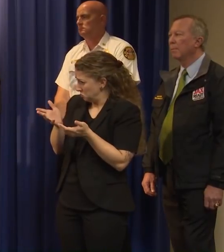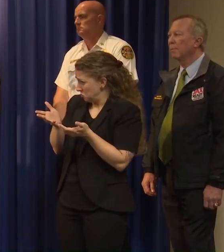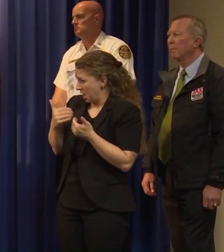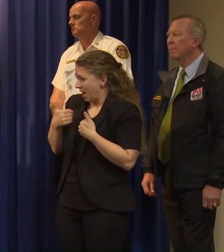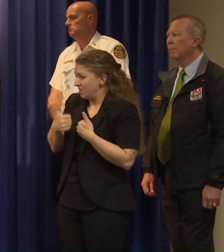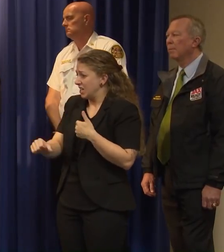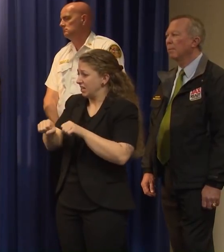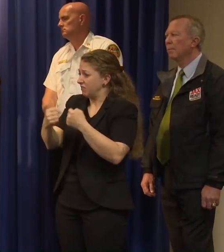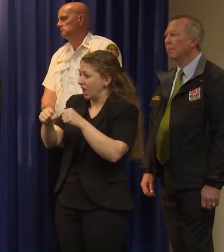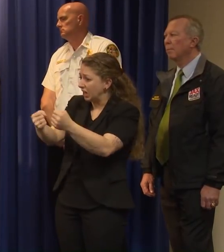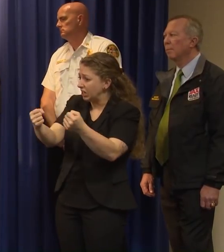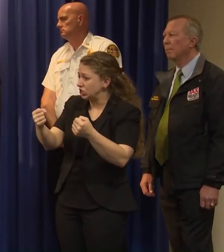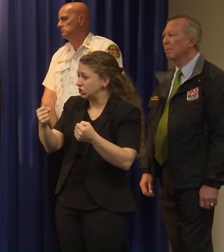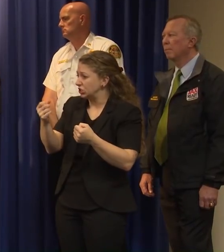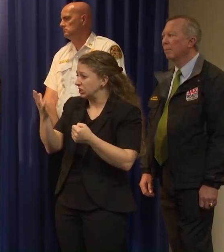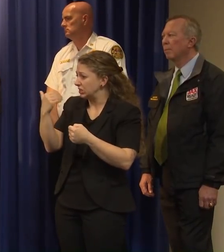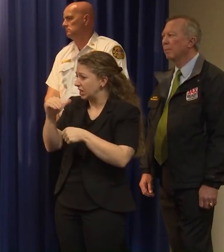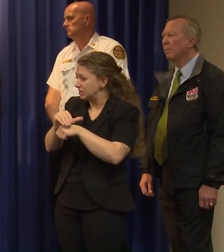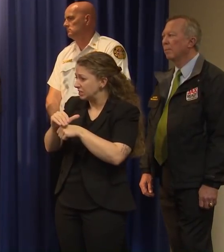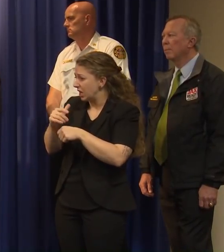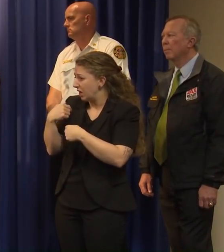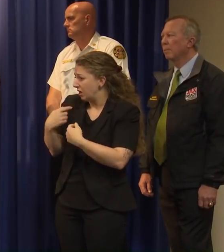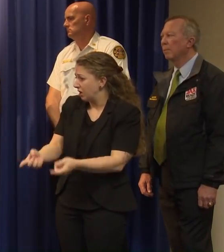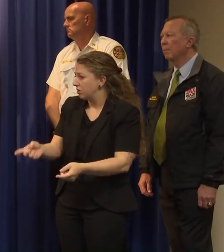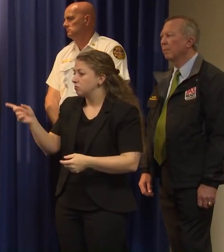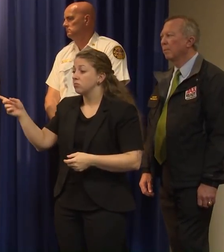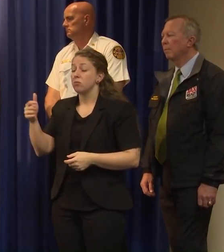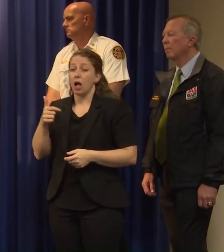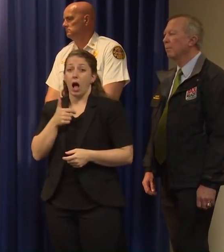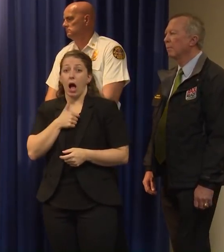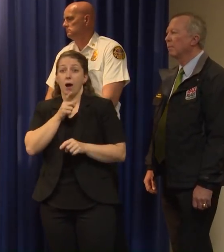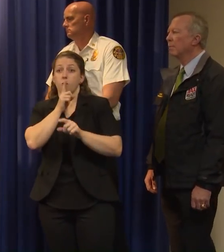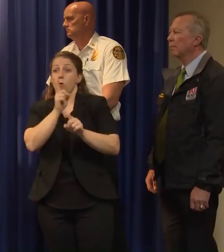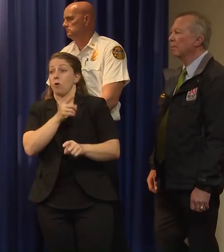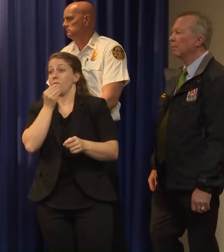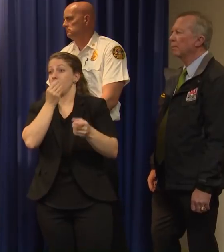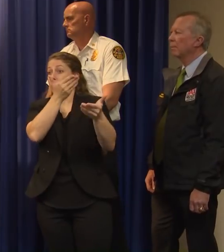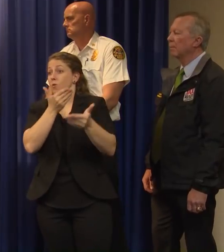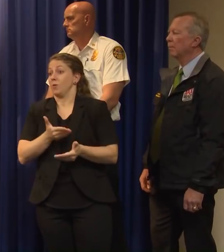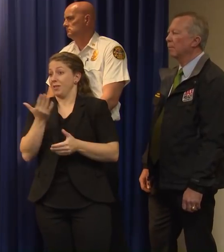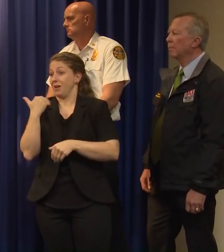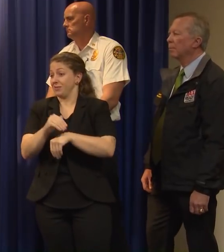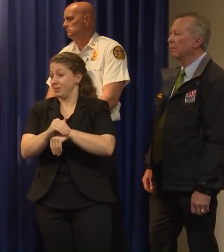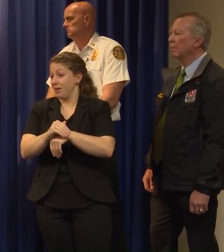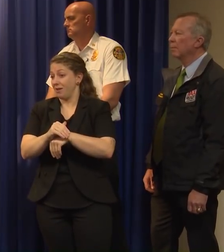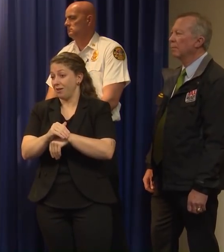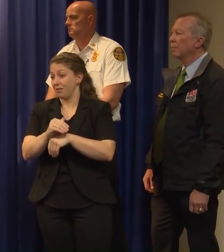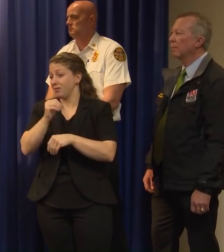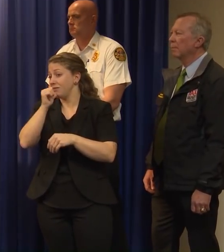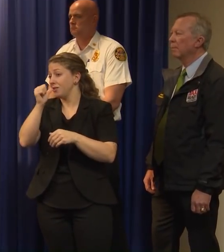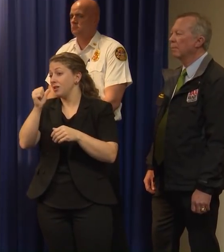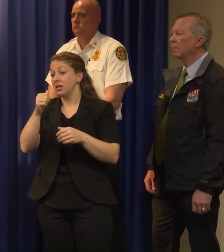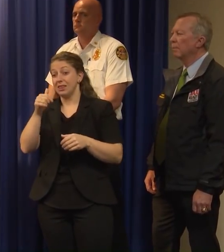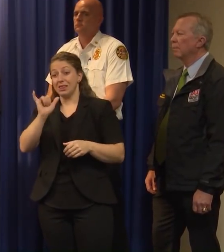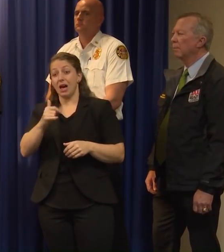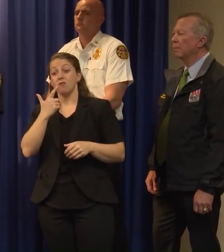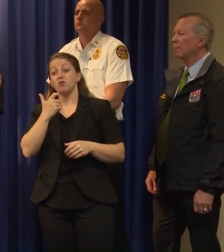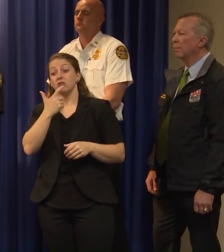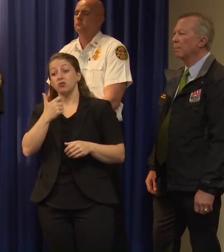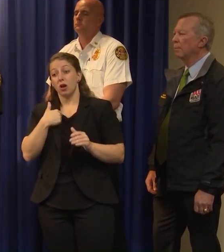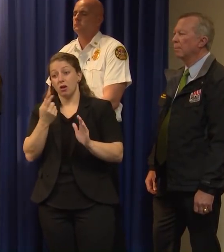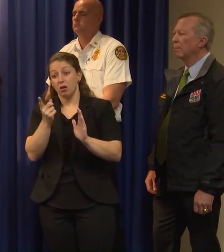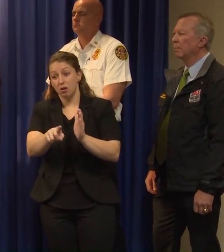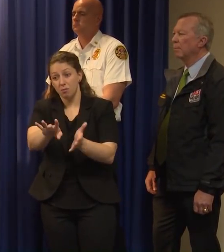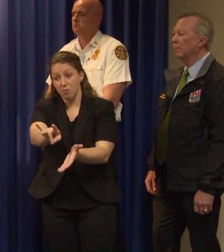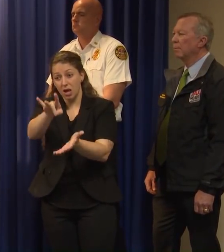Look, I'll say I got takeout last night and, um, yeah, there were not many people in the restaurant. Uh,